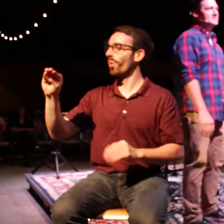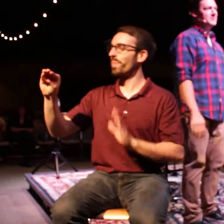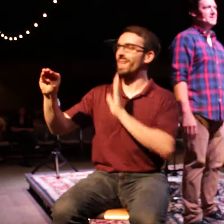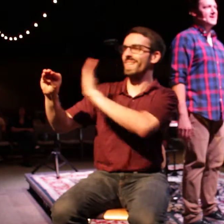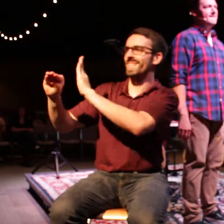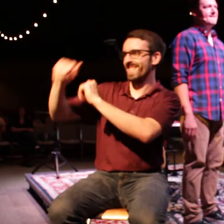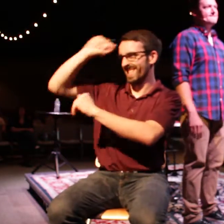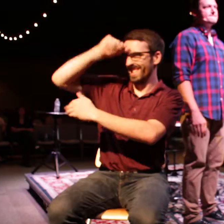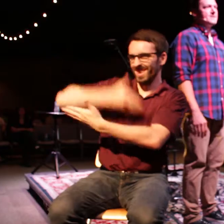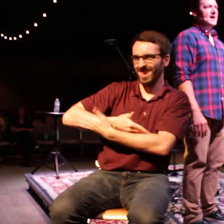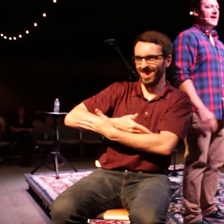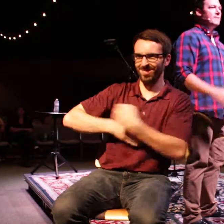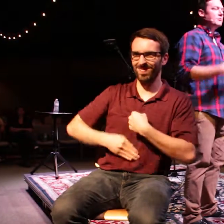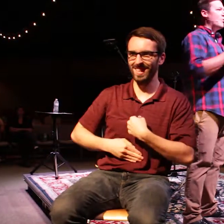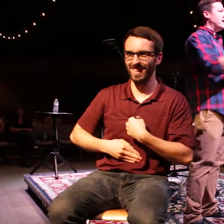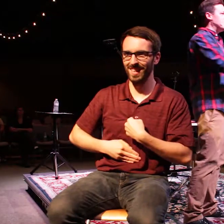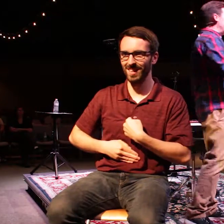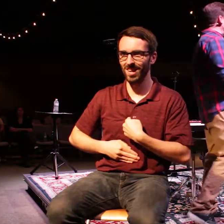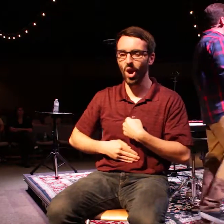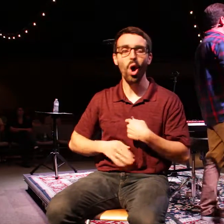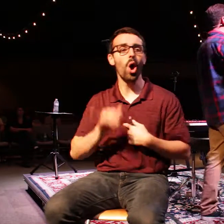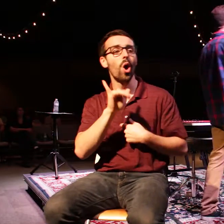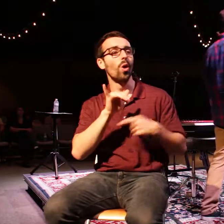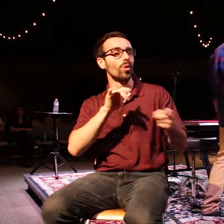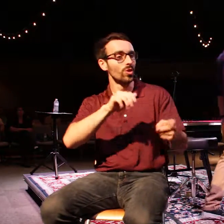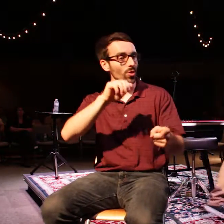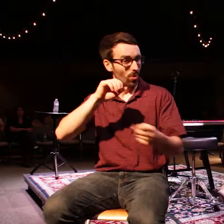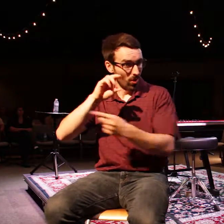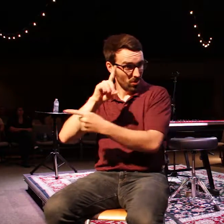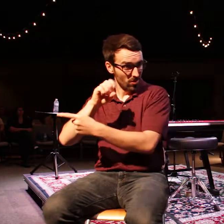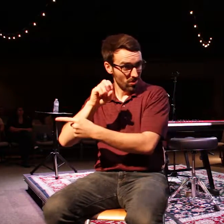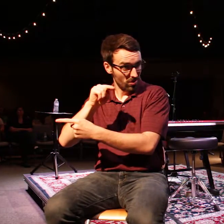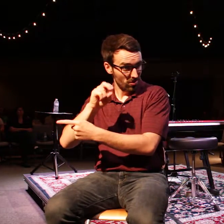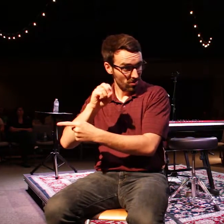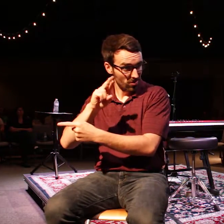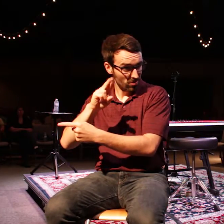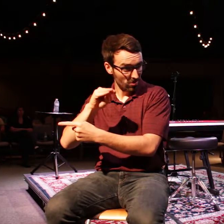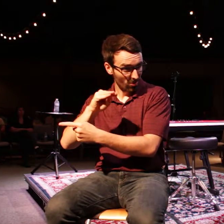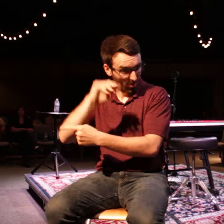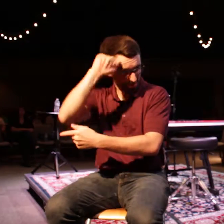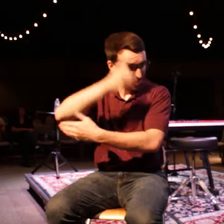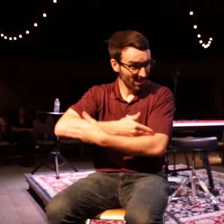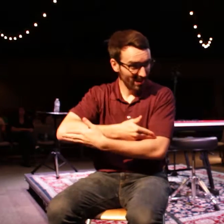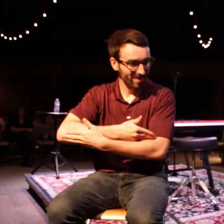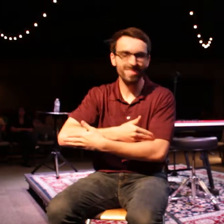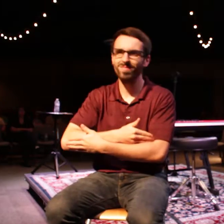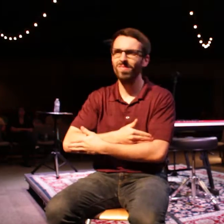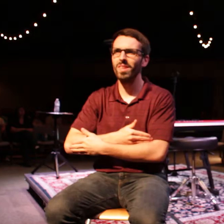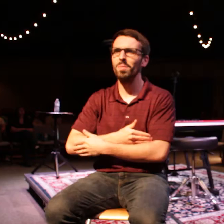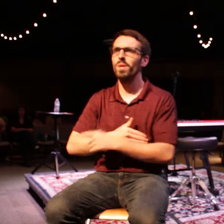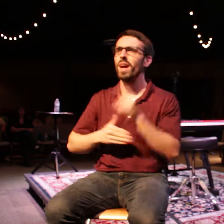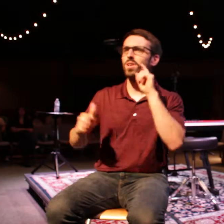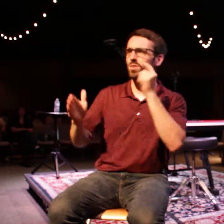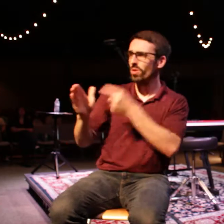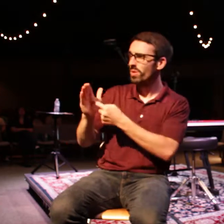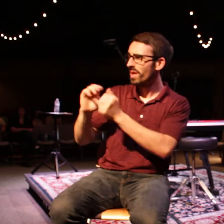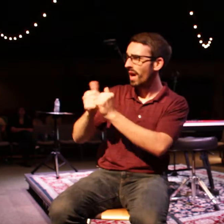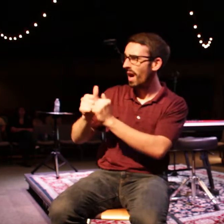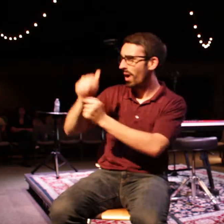to me. And I remember watching my dad with his employees. I remember watching the way he talked to them and the way he treated them. And he was just great.